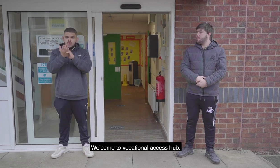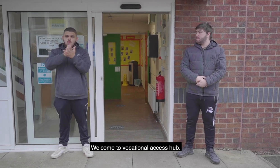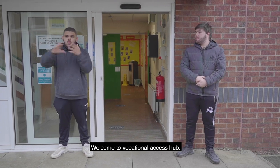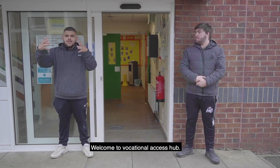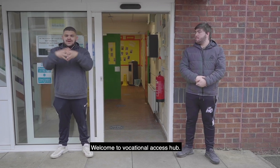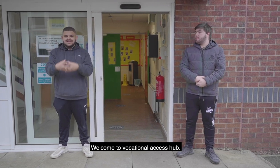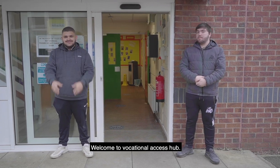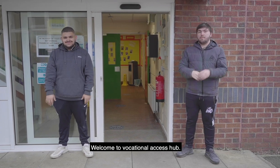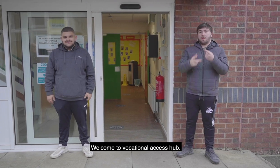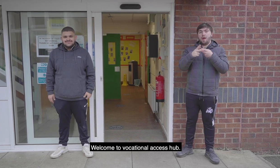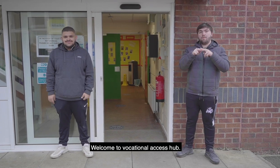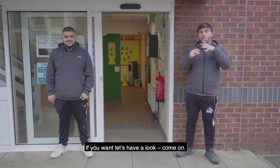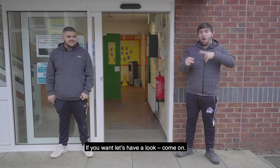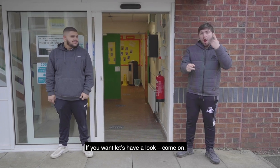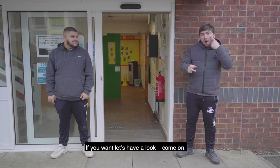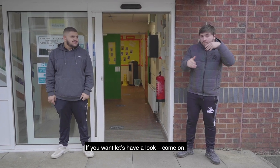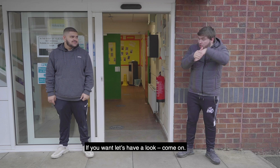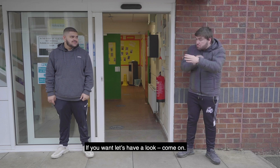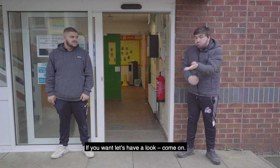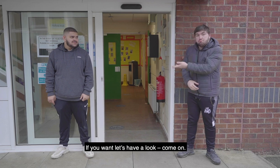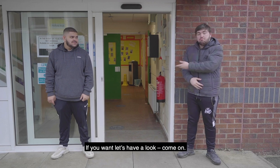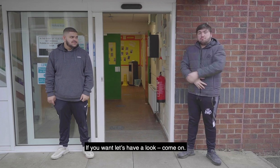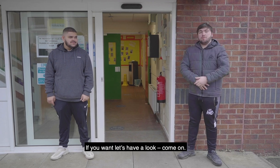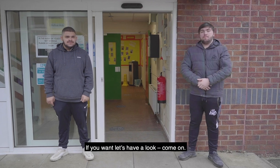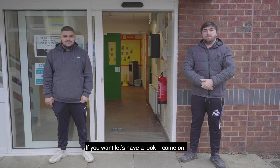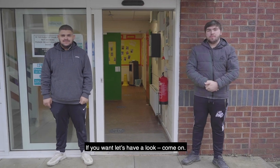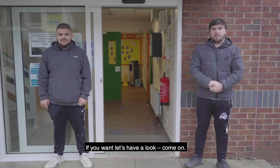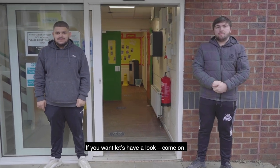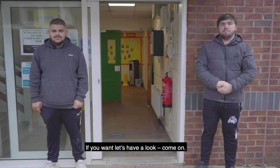Welcome to Vocational Access Hub. If you want let's have a look. Come on.